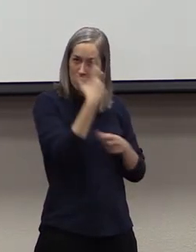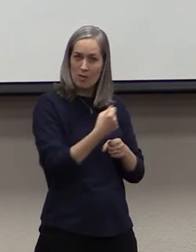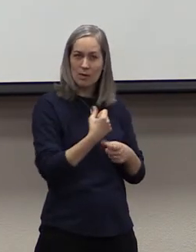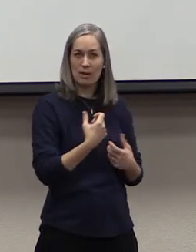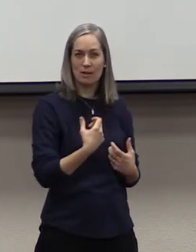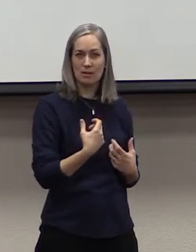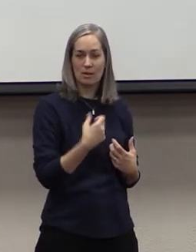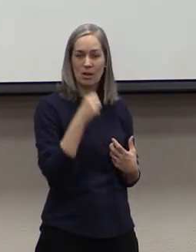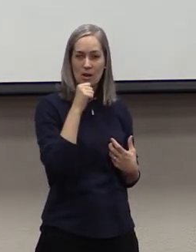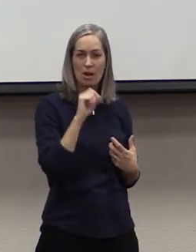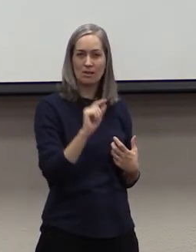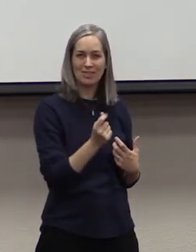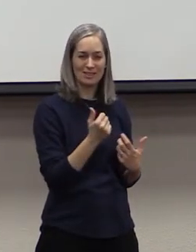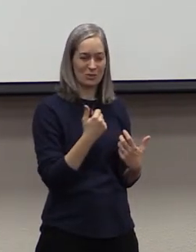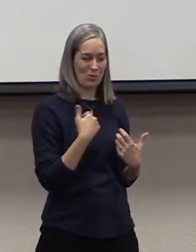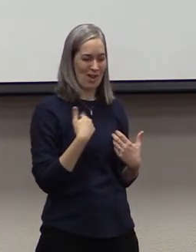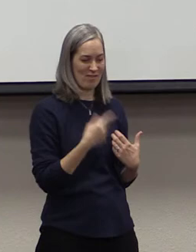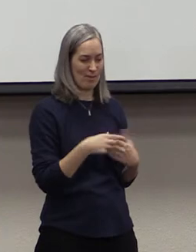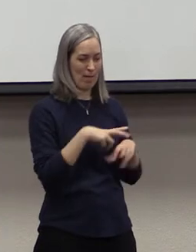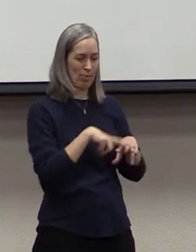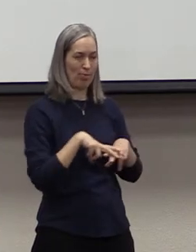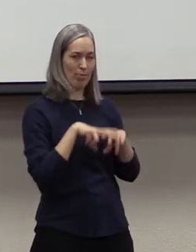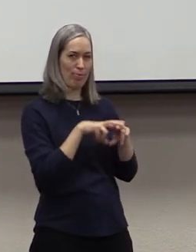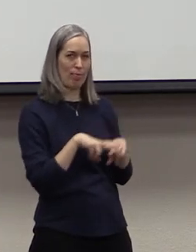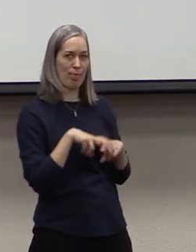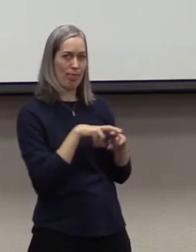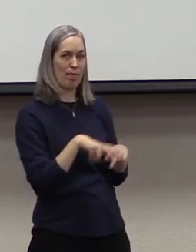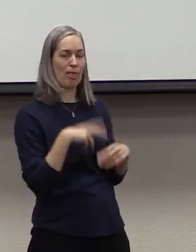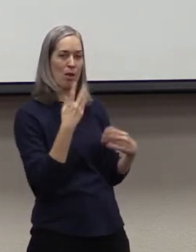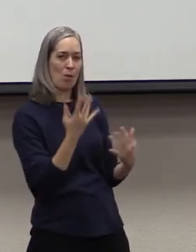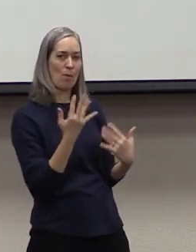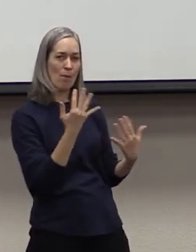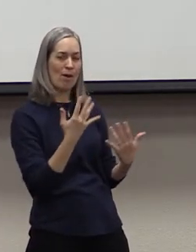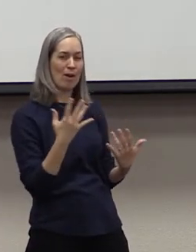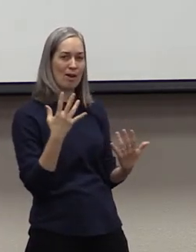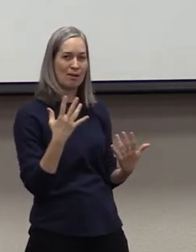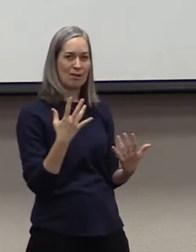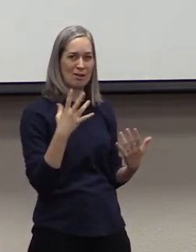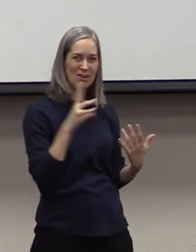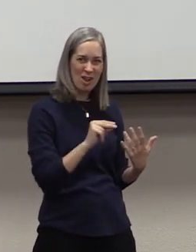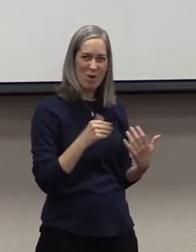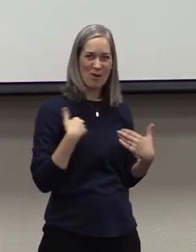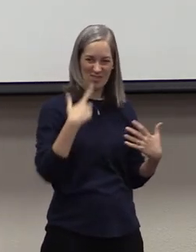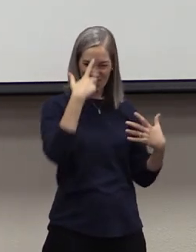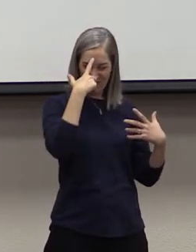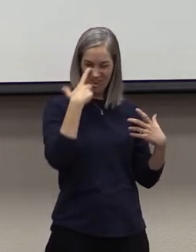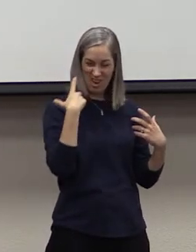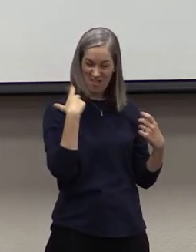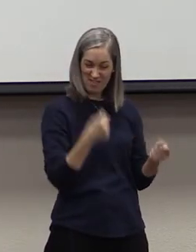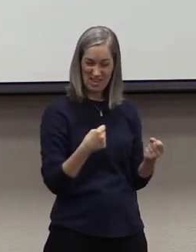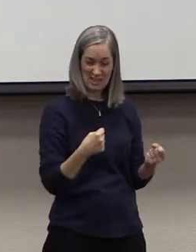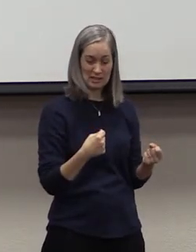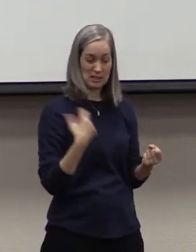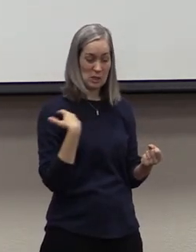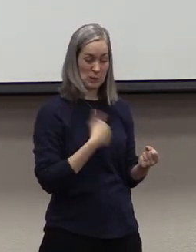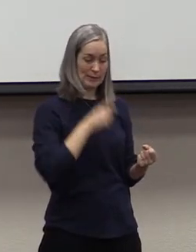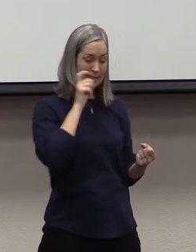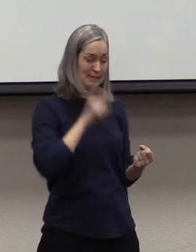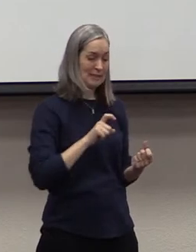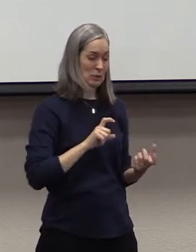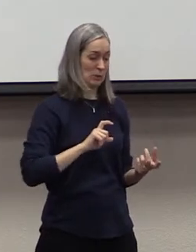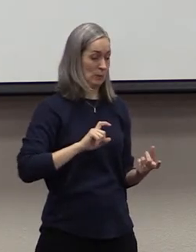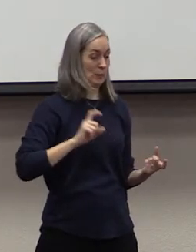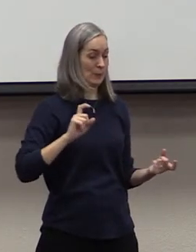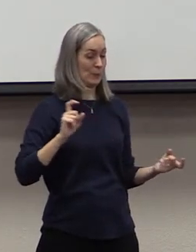just to have them sit with it, and just sit around and wait. This confidence is now going to turn around